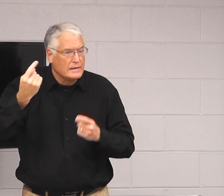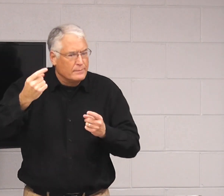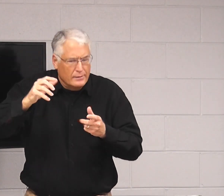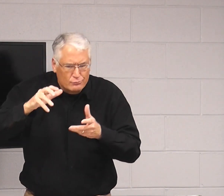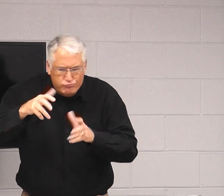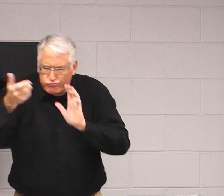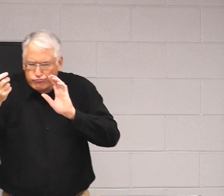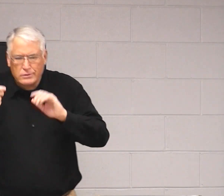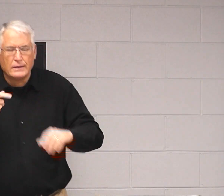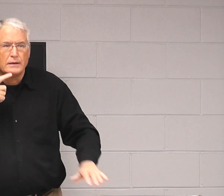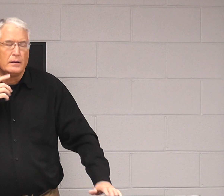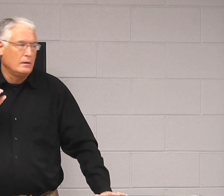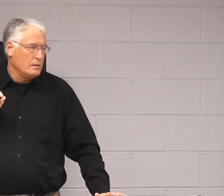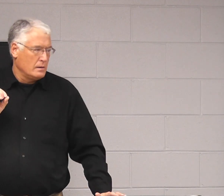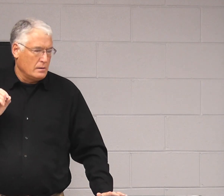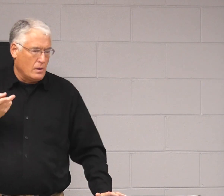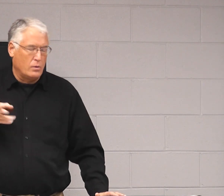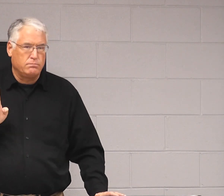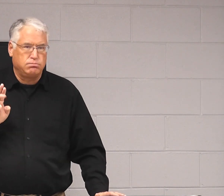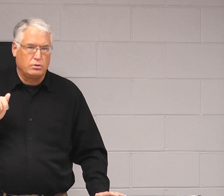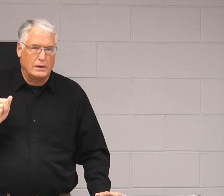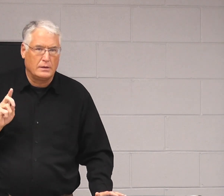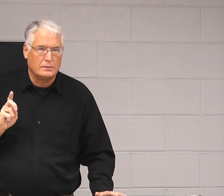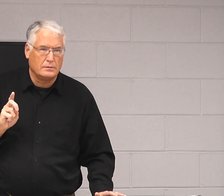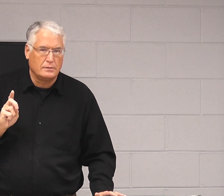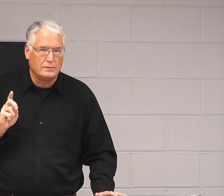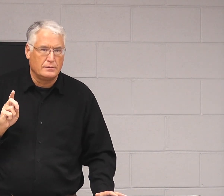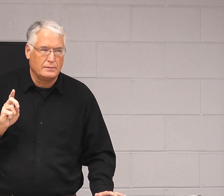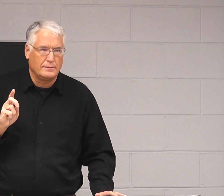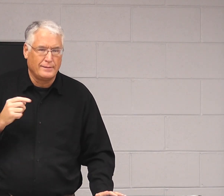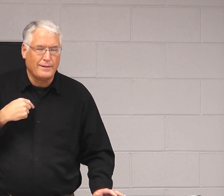But, if something was messed up, I'd say, Brad.